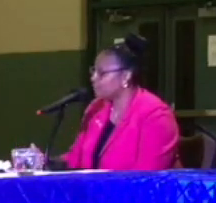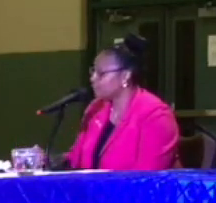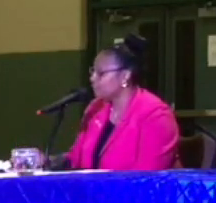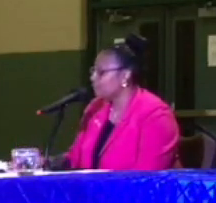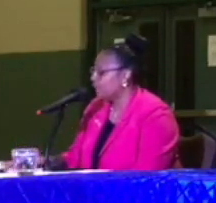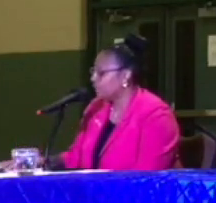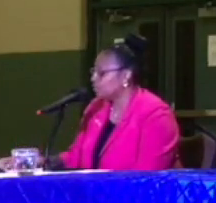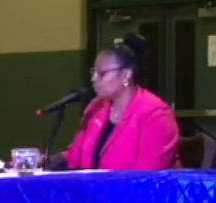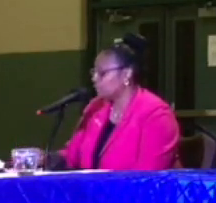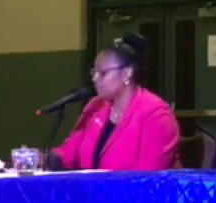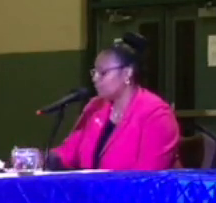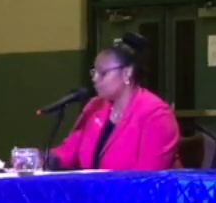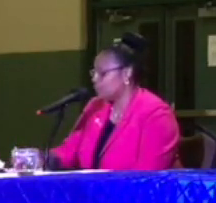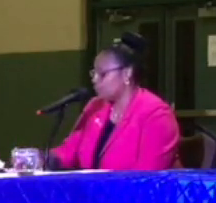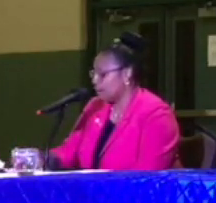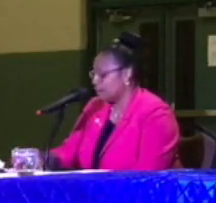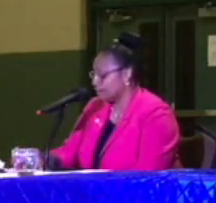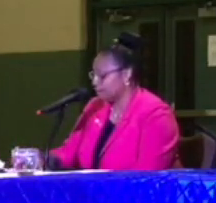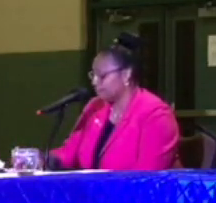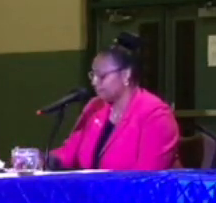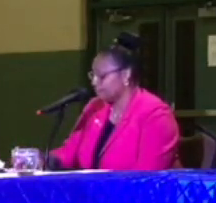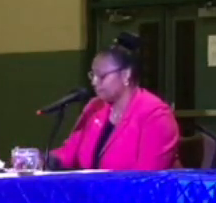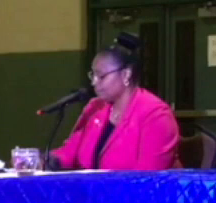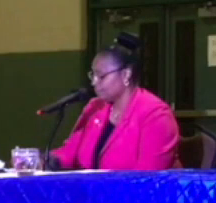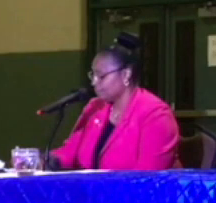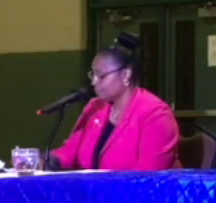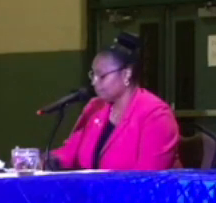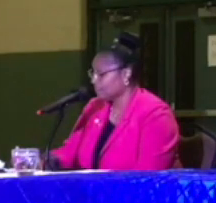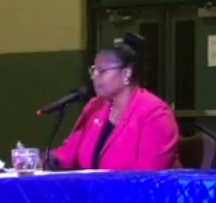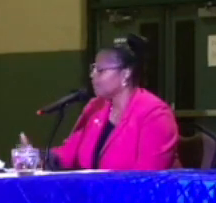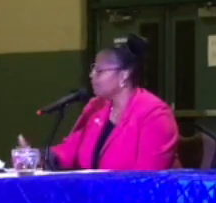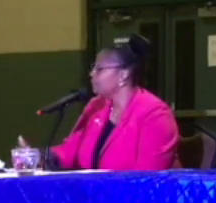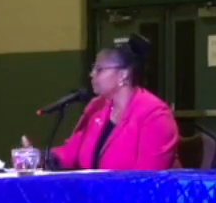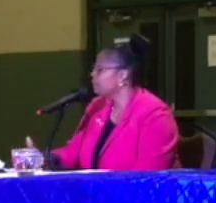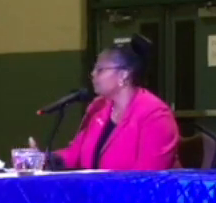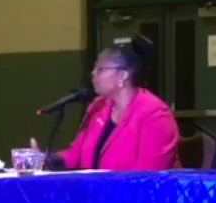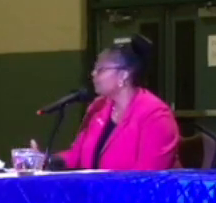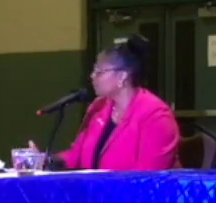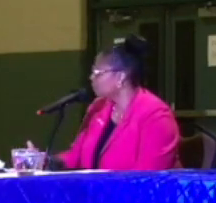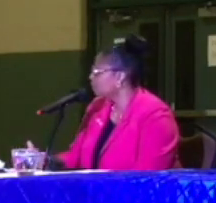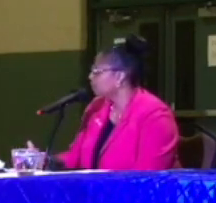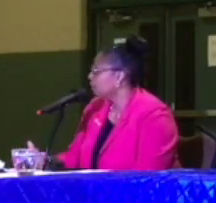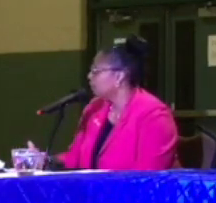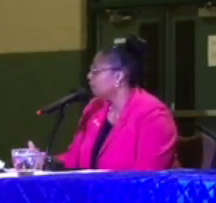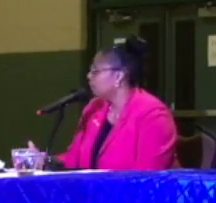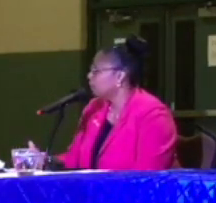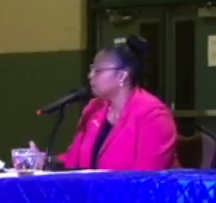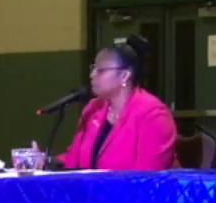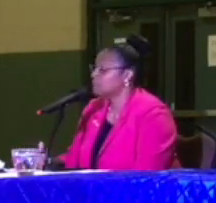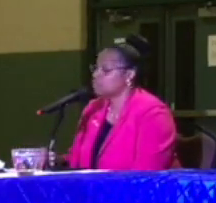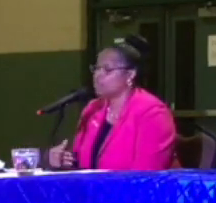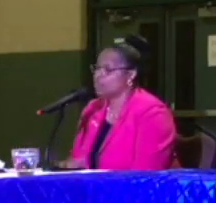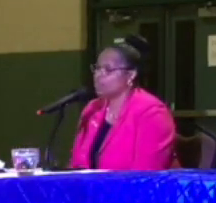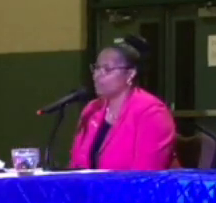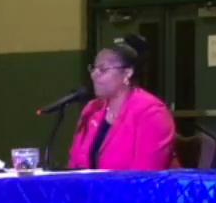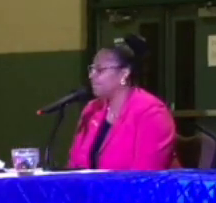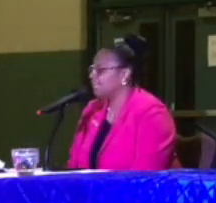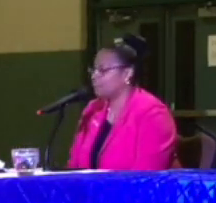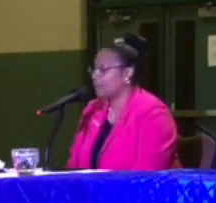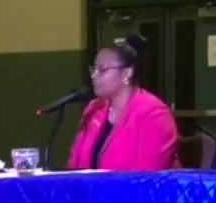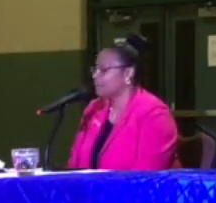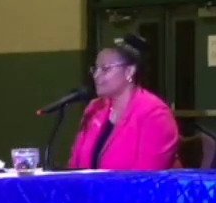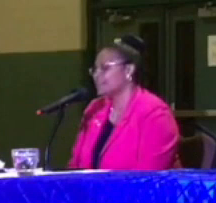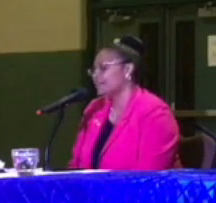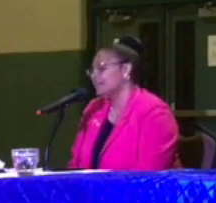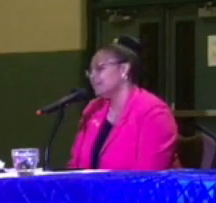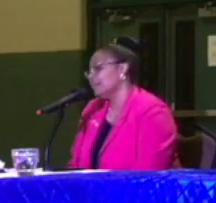process, making sure that there are no gifts, if you will. So, vetting